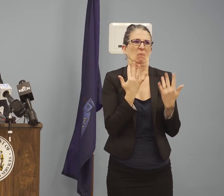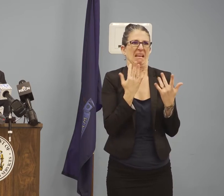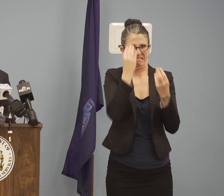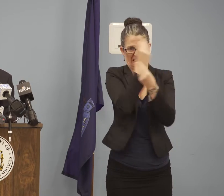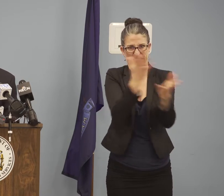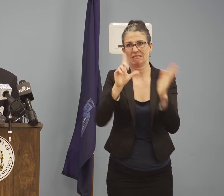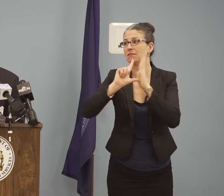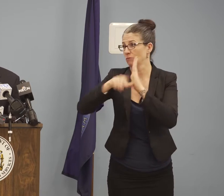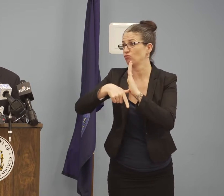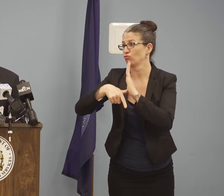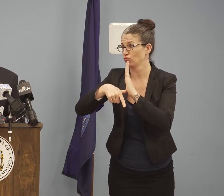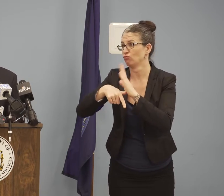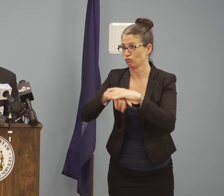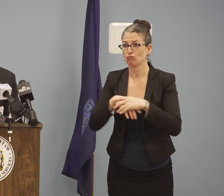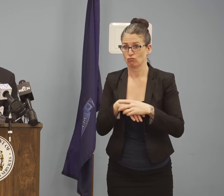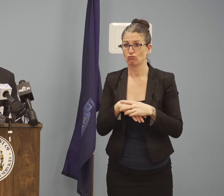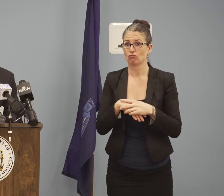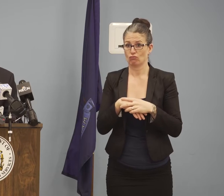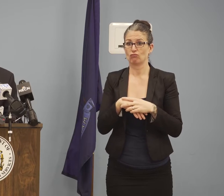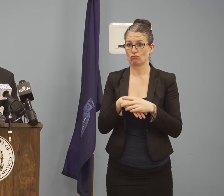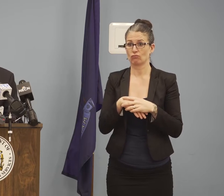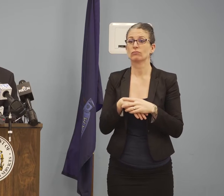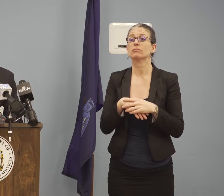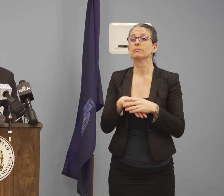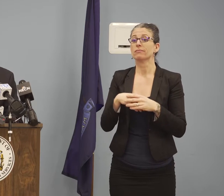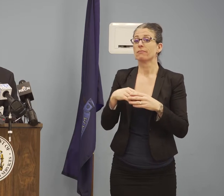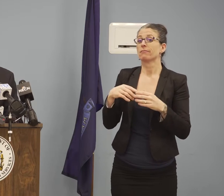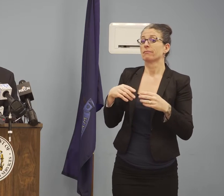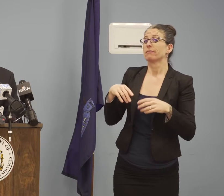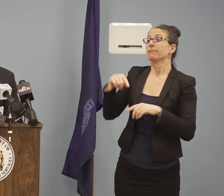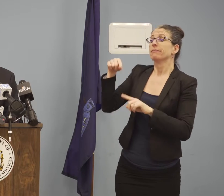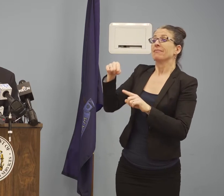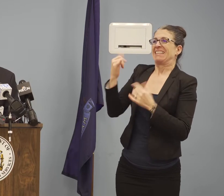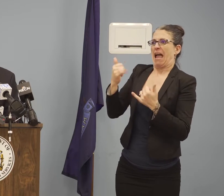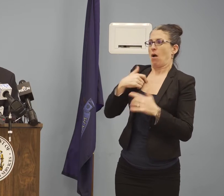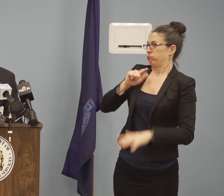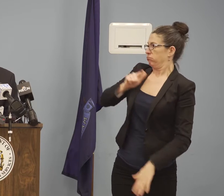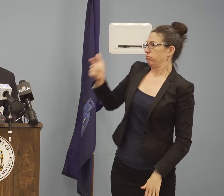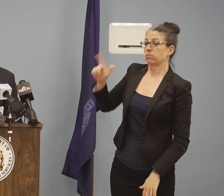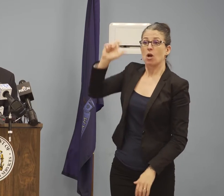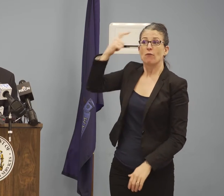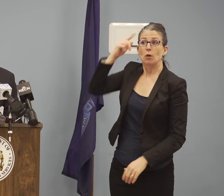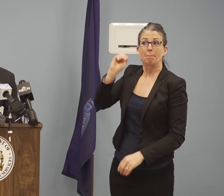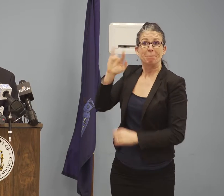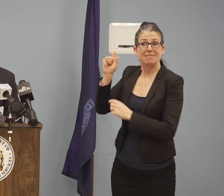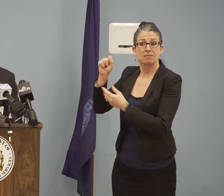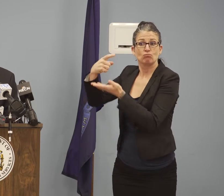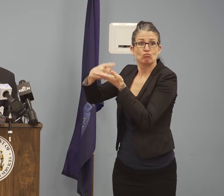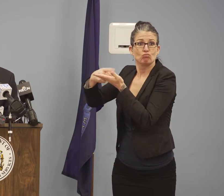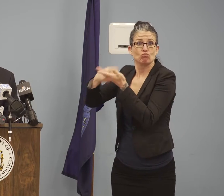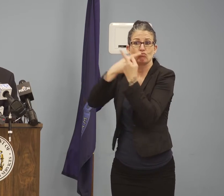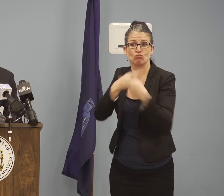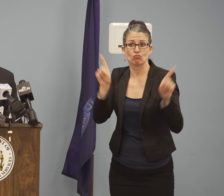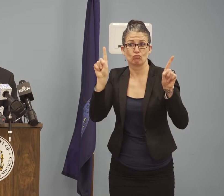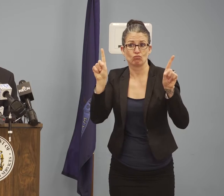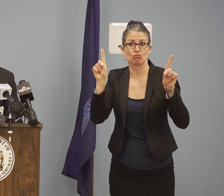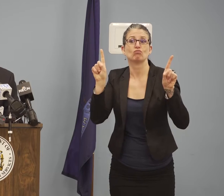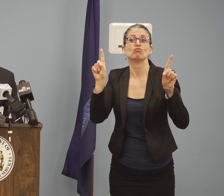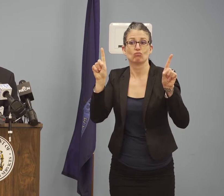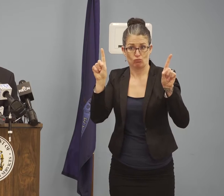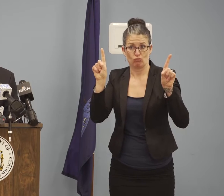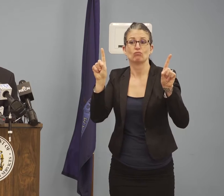I'd like to note again that in the past several weeks, the scientific community has learned quite a bit about coronavirus.